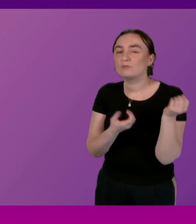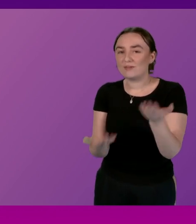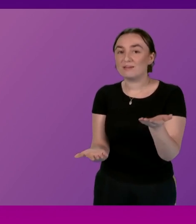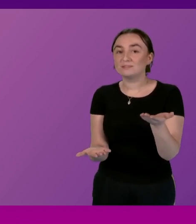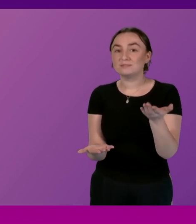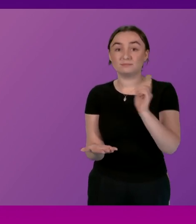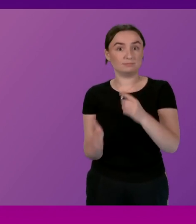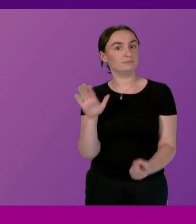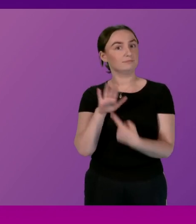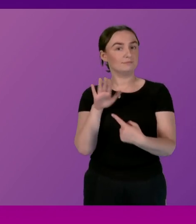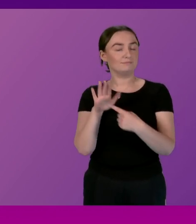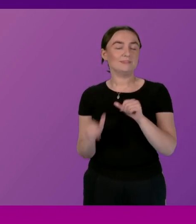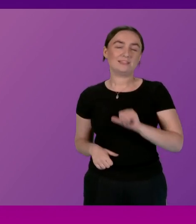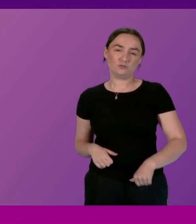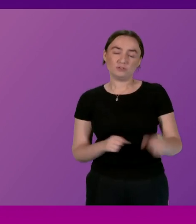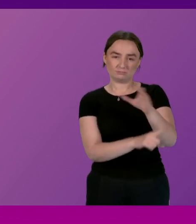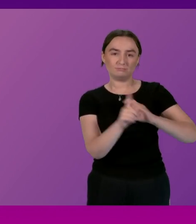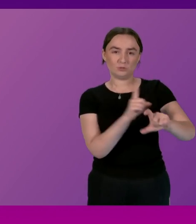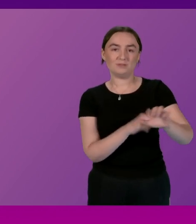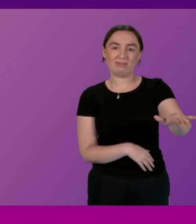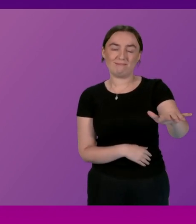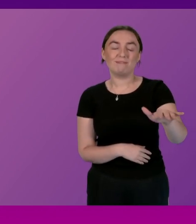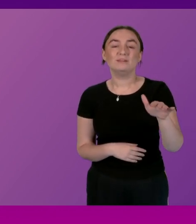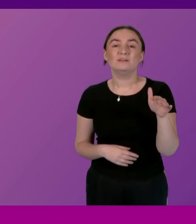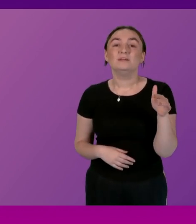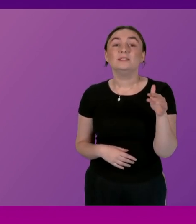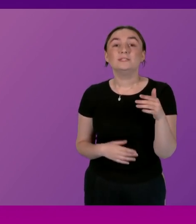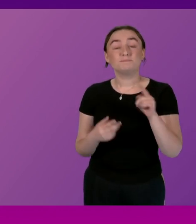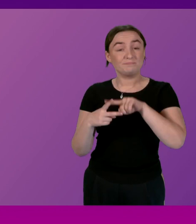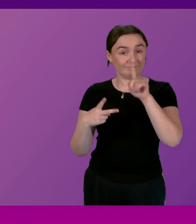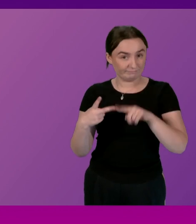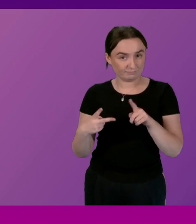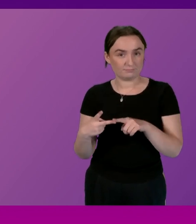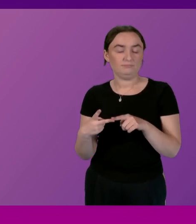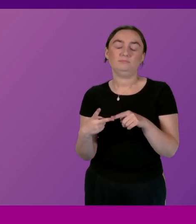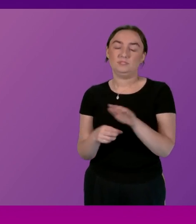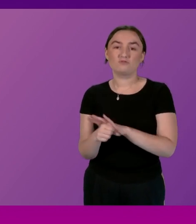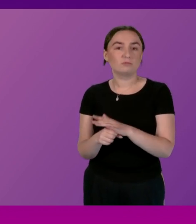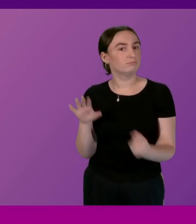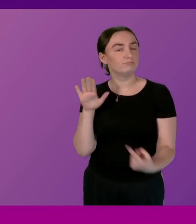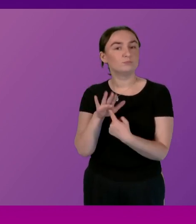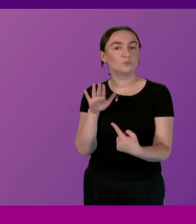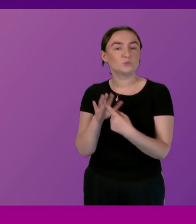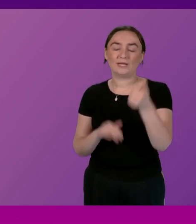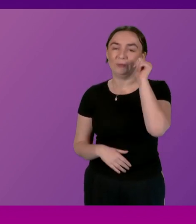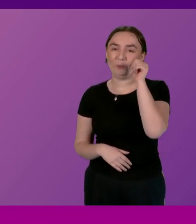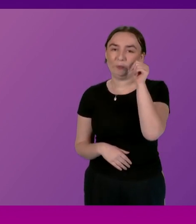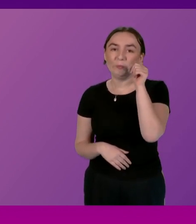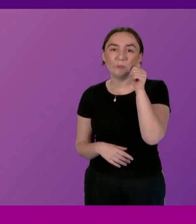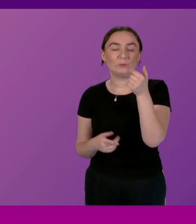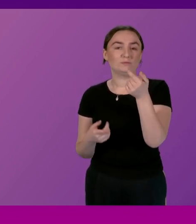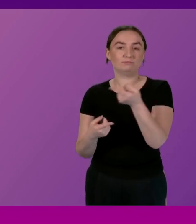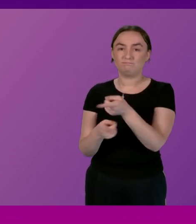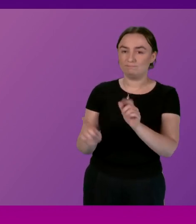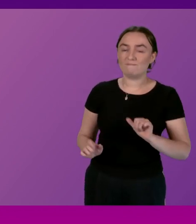important to our agricultural community The second area which is of great importance I know to our